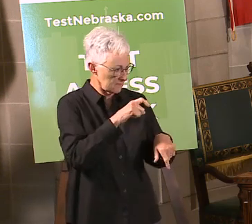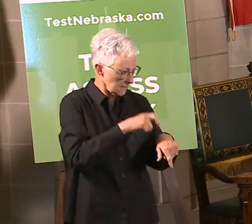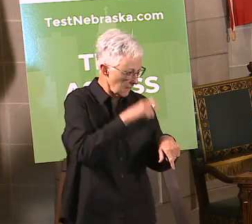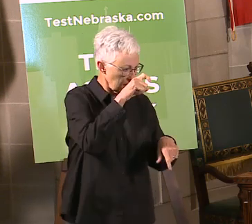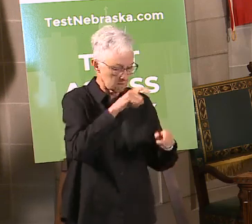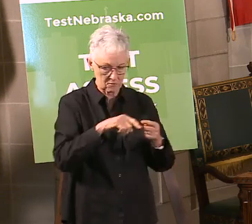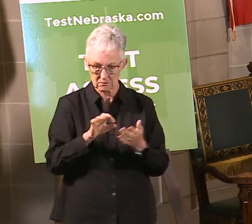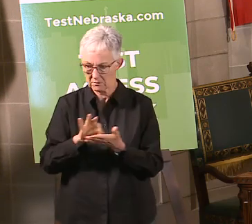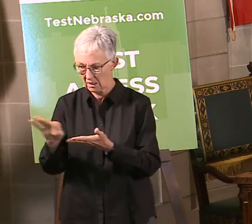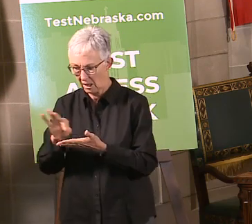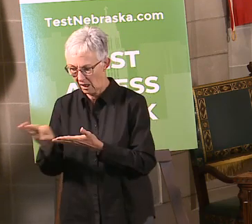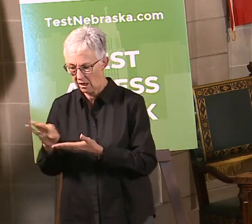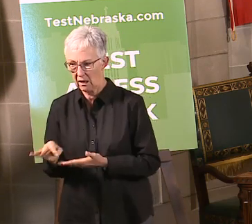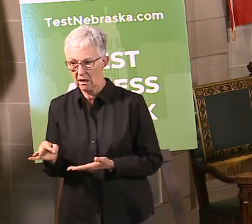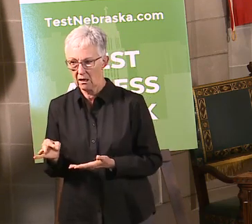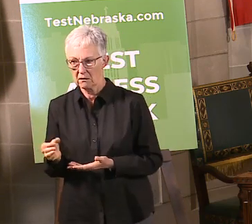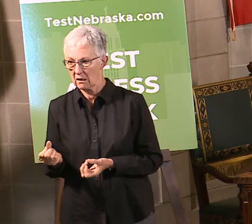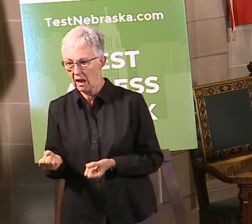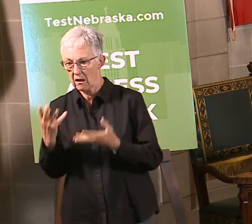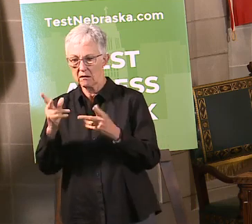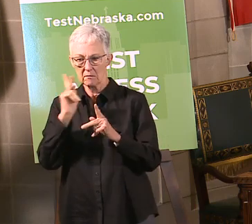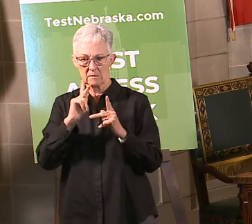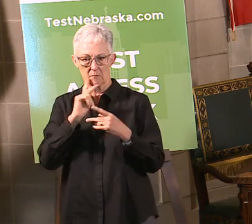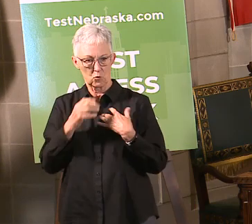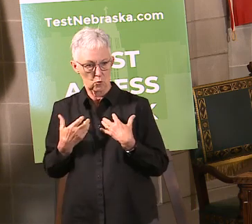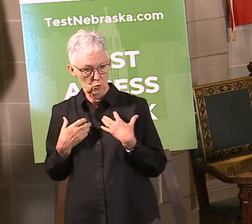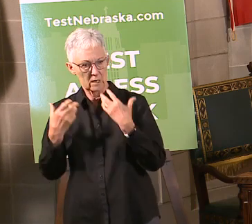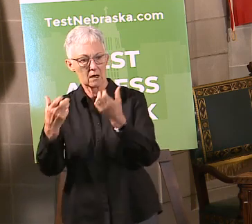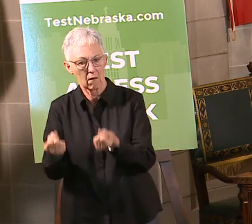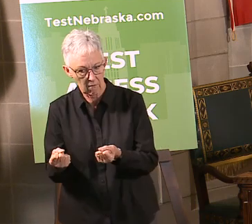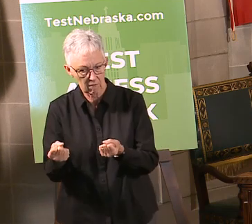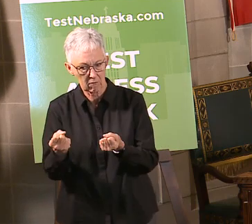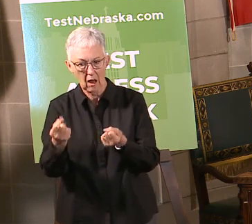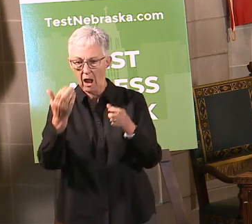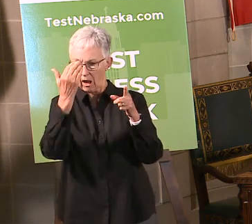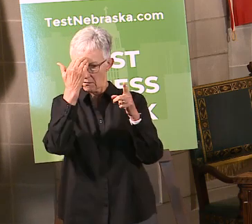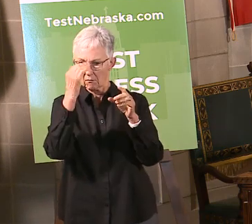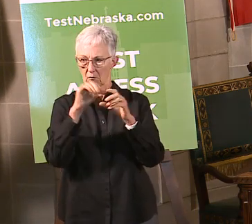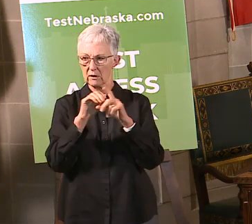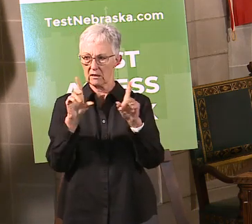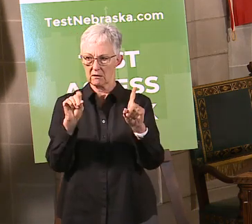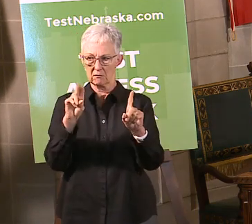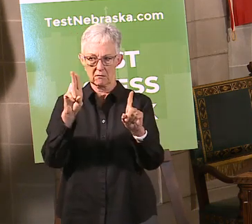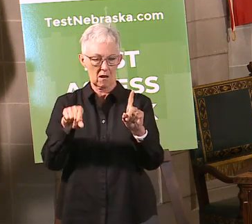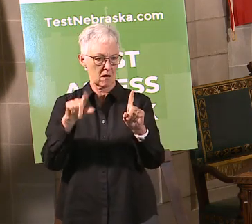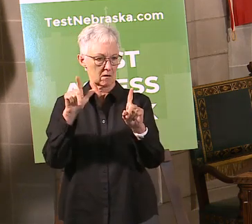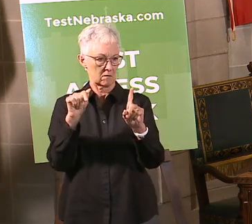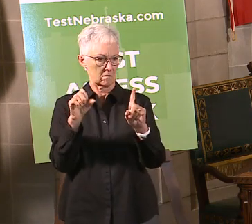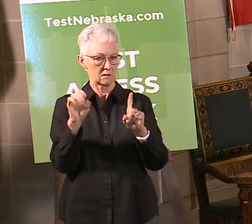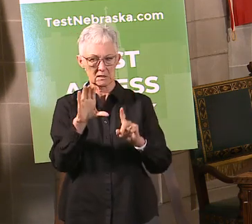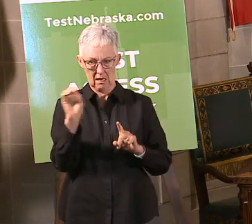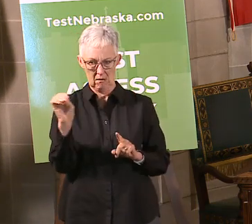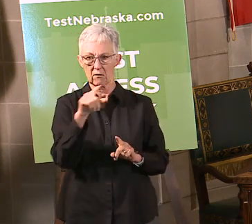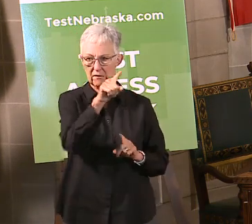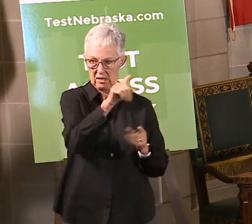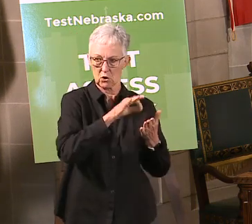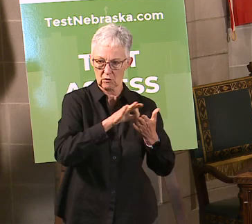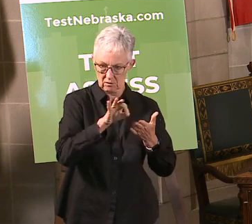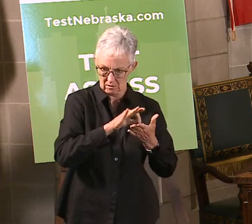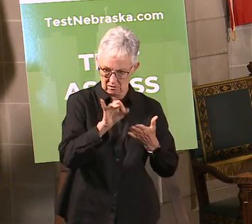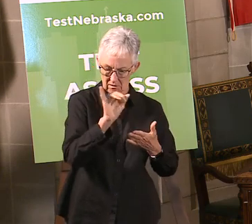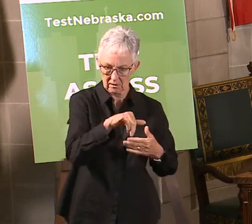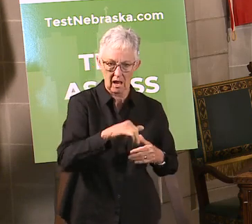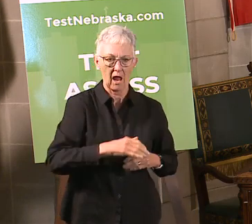thing. I know Dr. Poore is tracking that in Douglas County, for example, with regard to the number of people. We're publishing the hospital data,